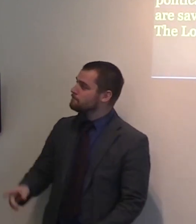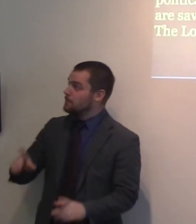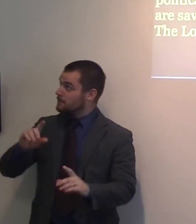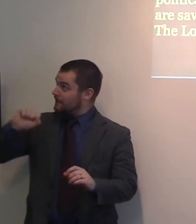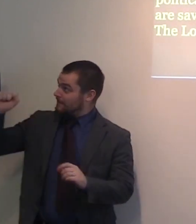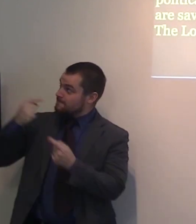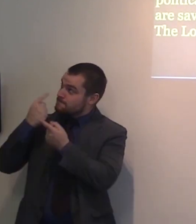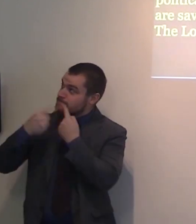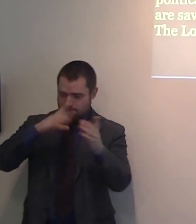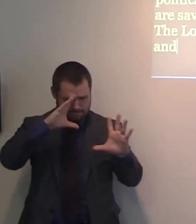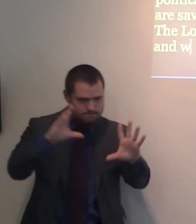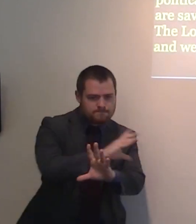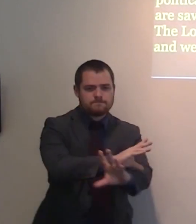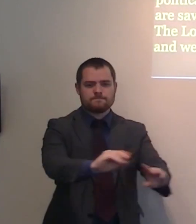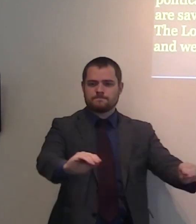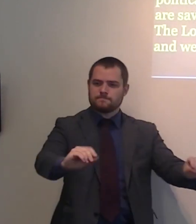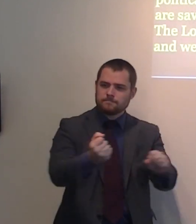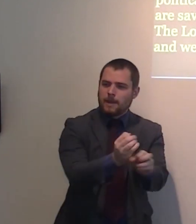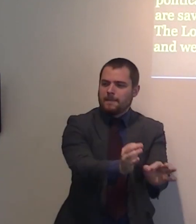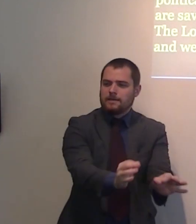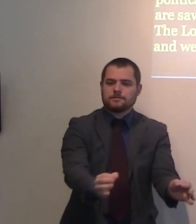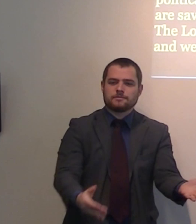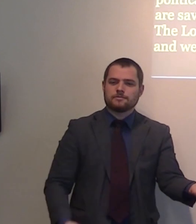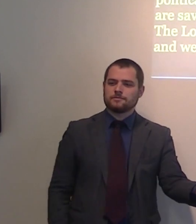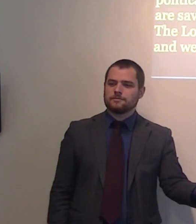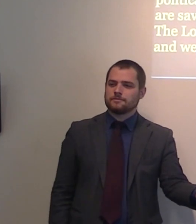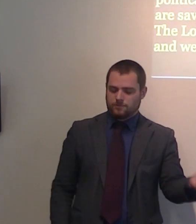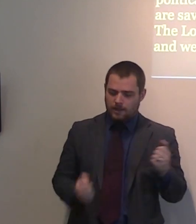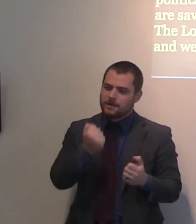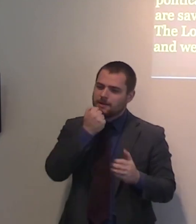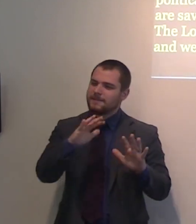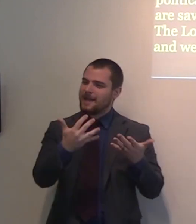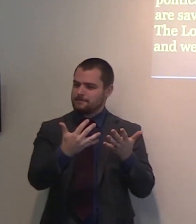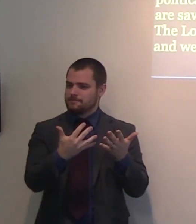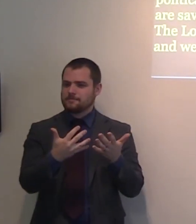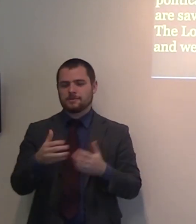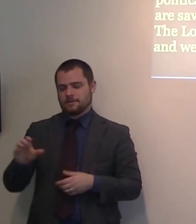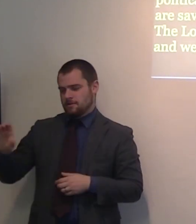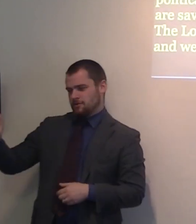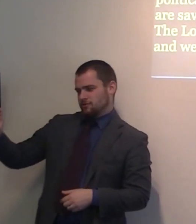But there is a tenth one here, which is also important. So salt makes no noise.